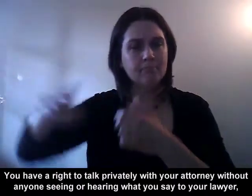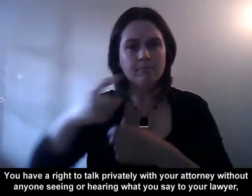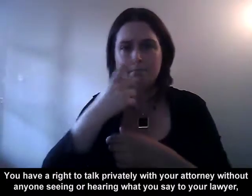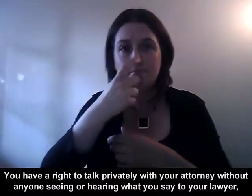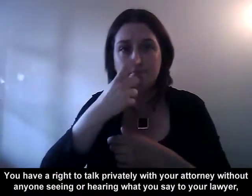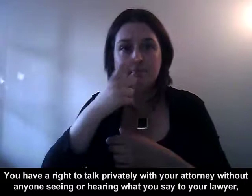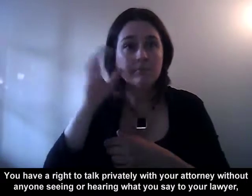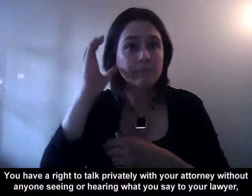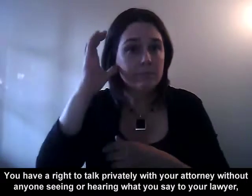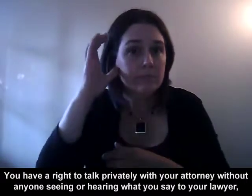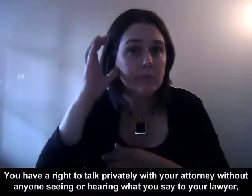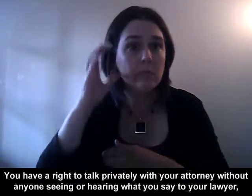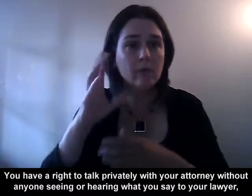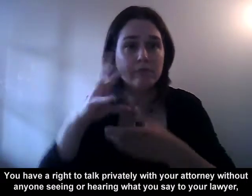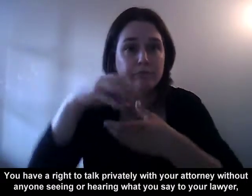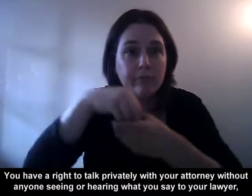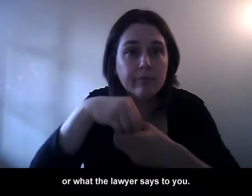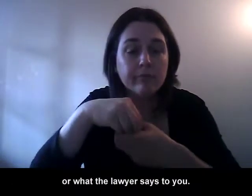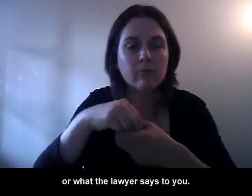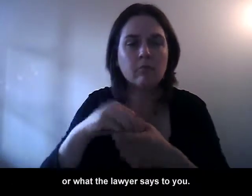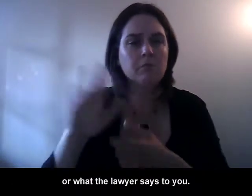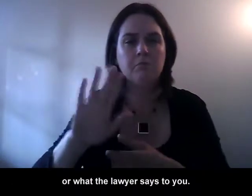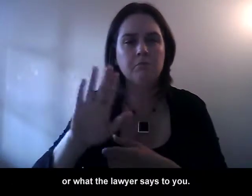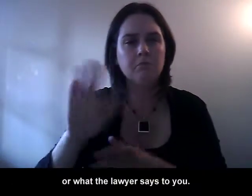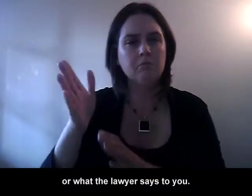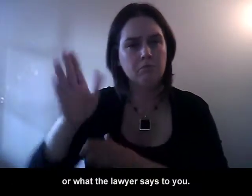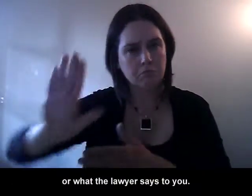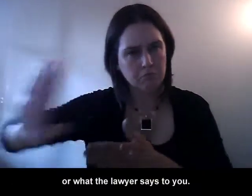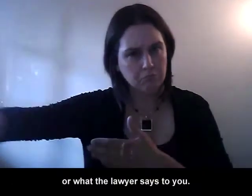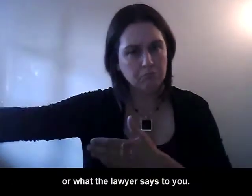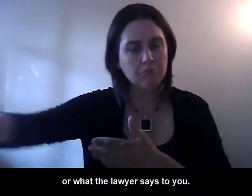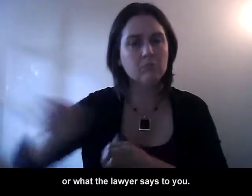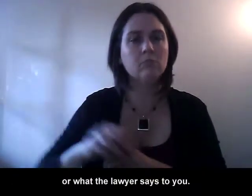or what the lawyer says to you.